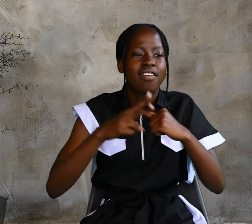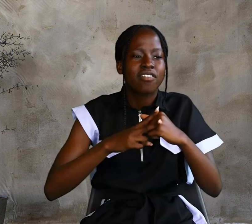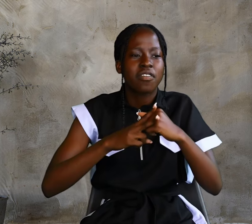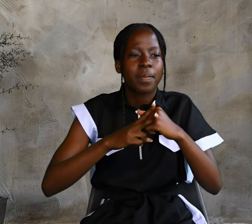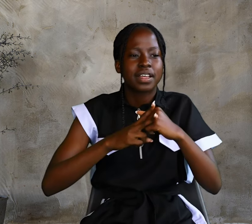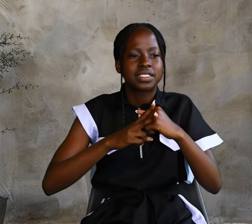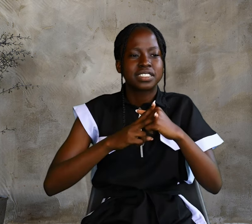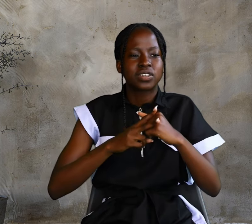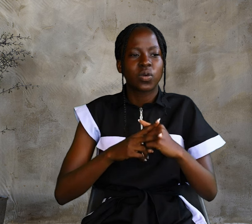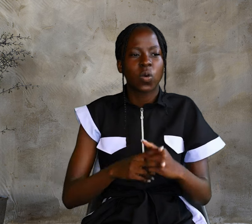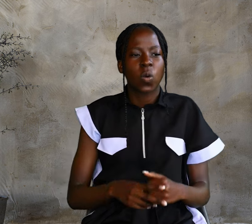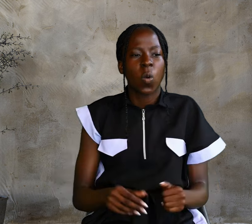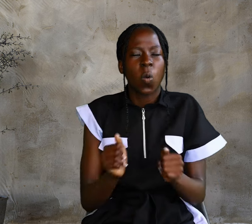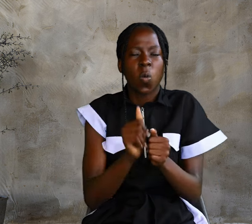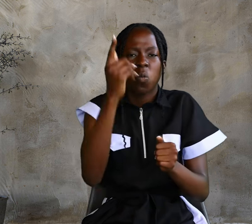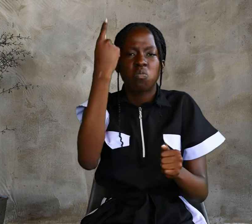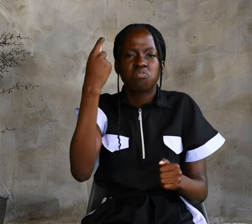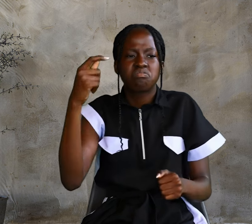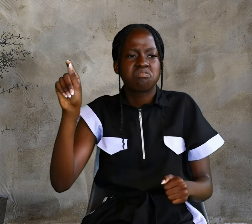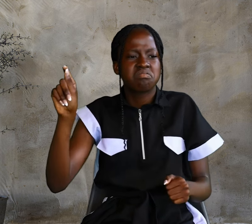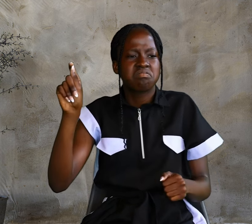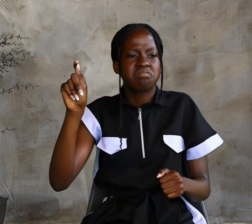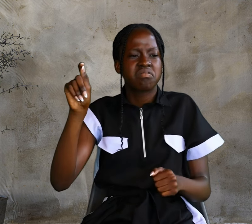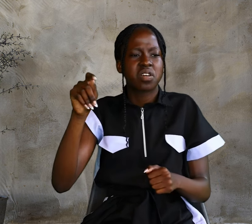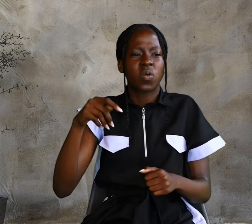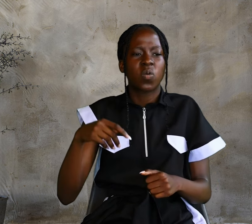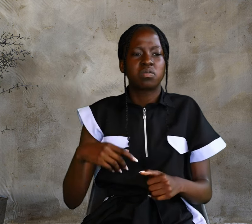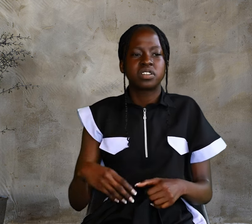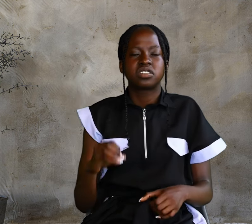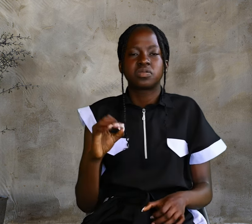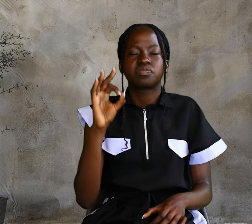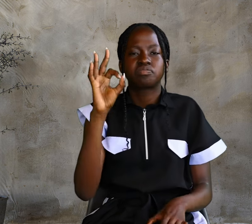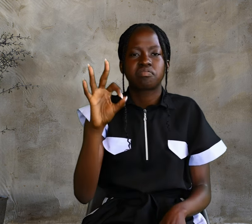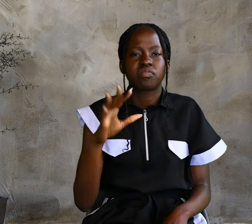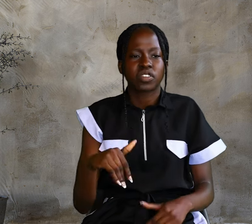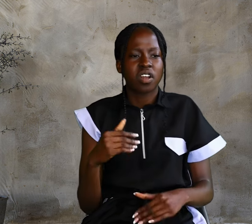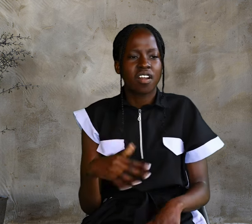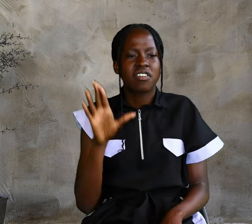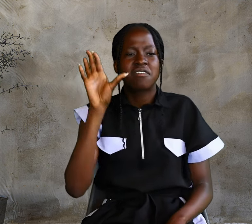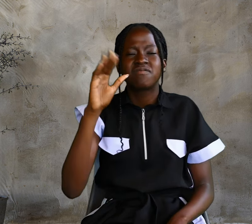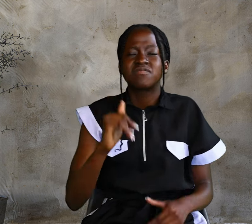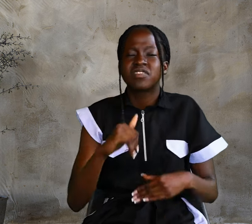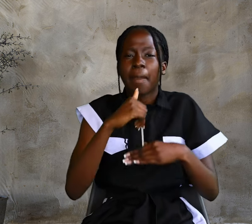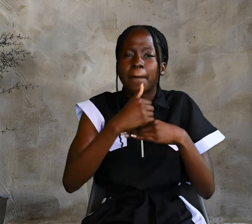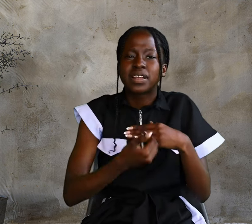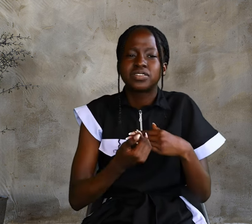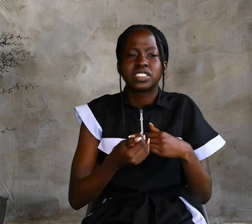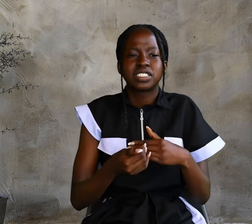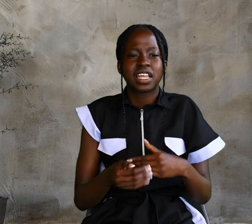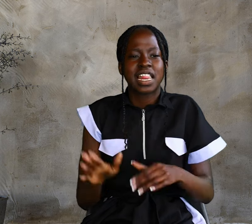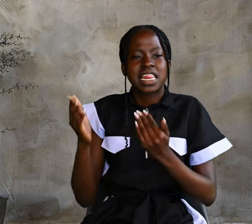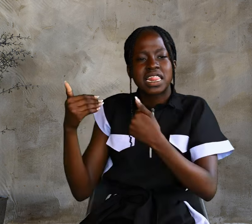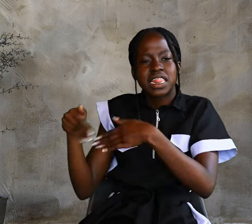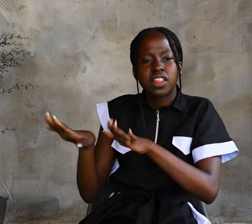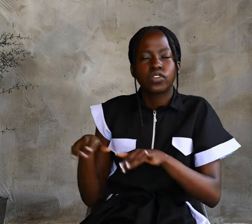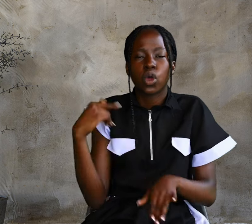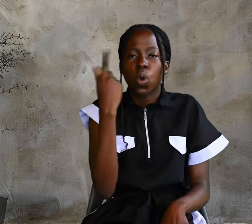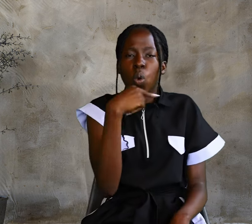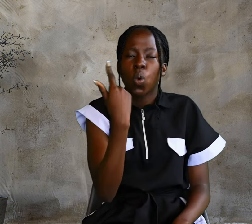with the pieces of five barley loaves left over by those